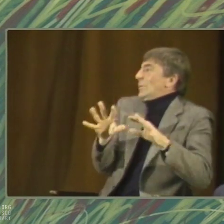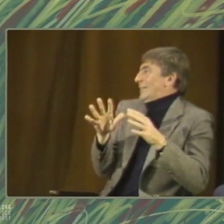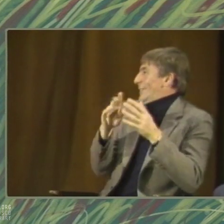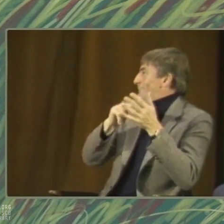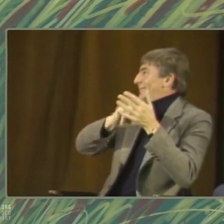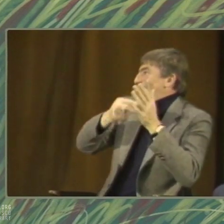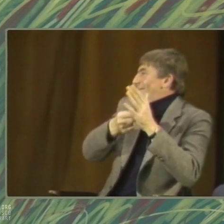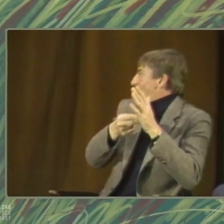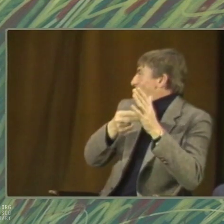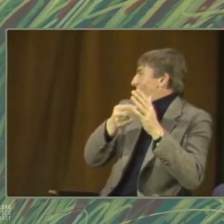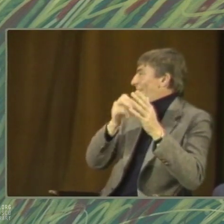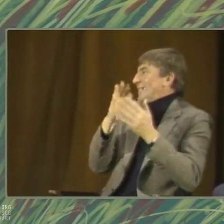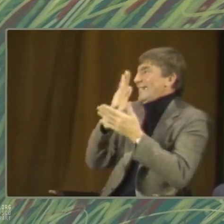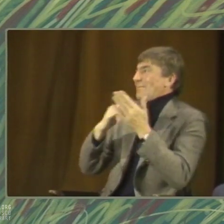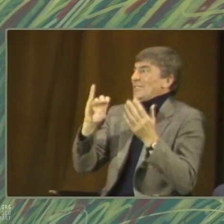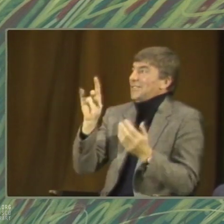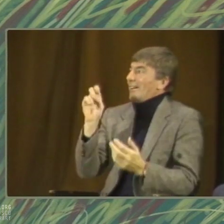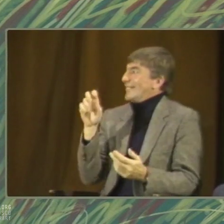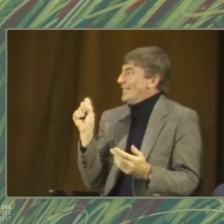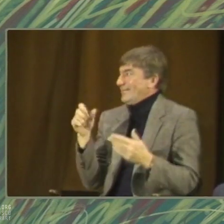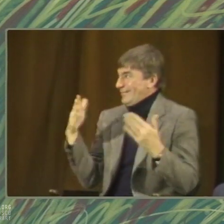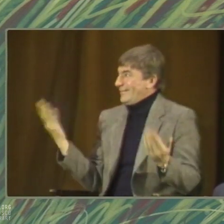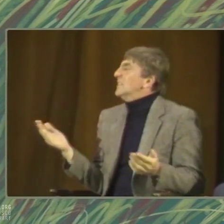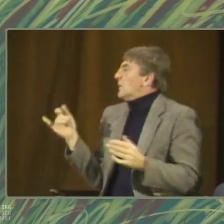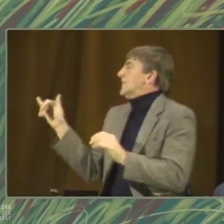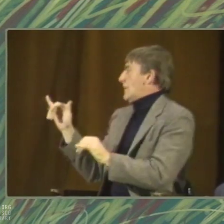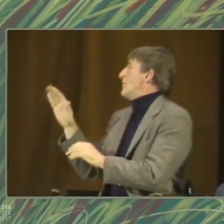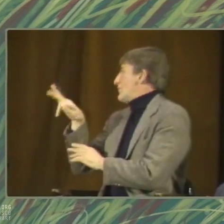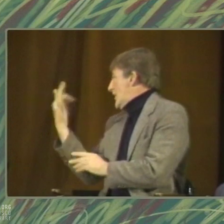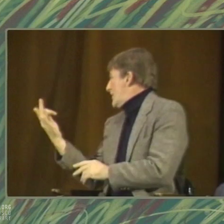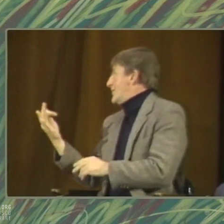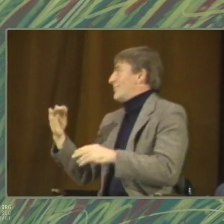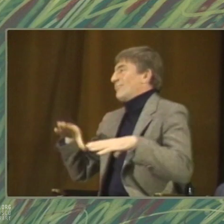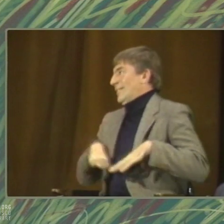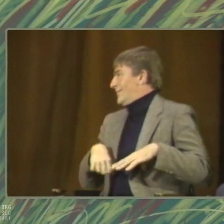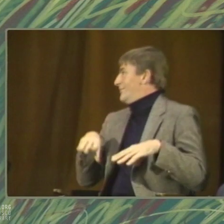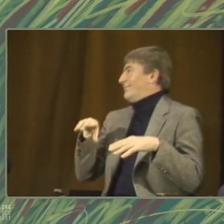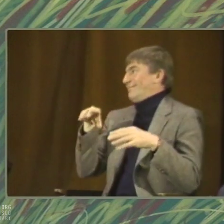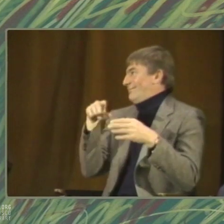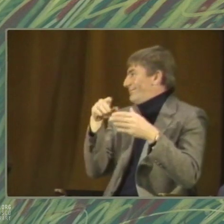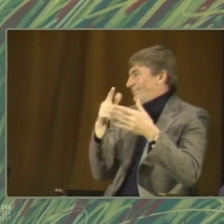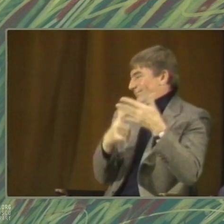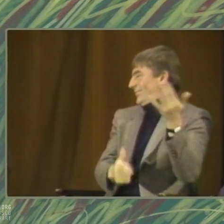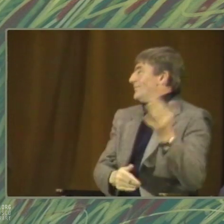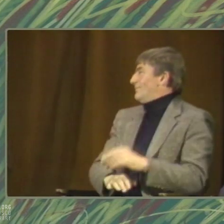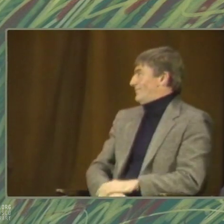It loses in the translation, especially the humor. Which is true for translated works in any language.